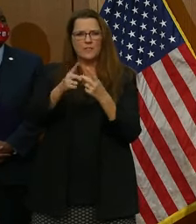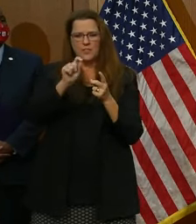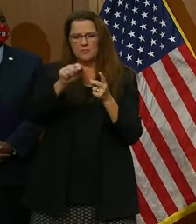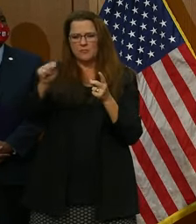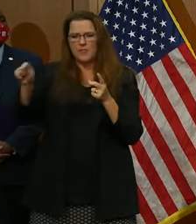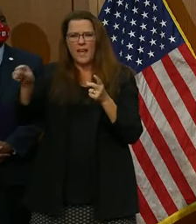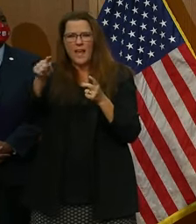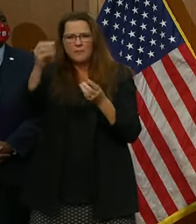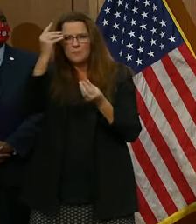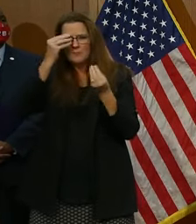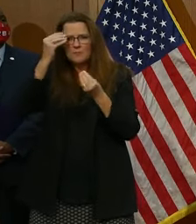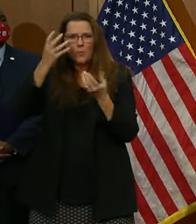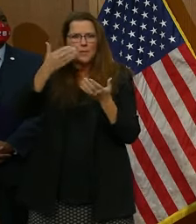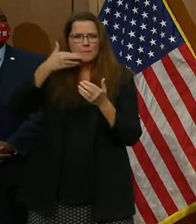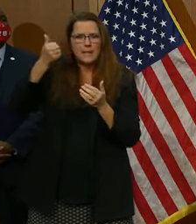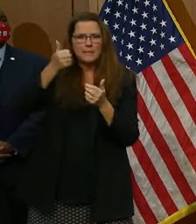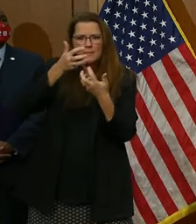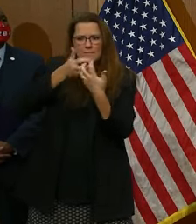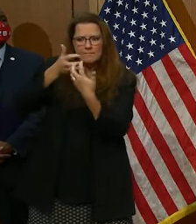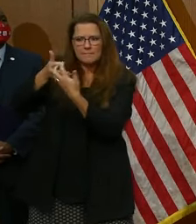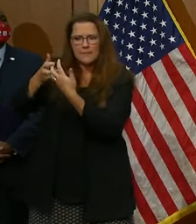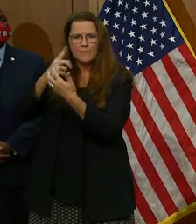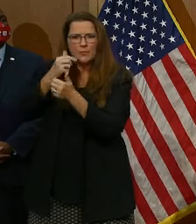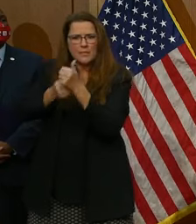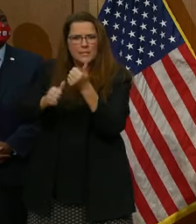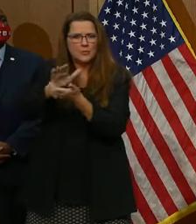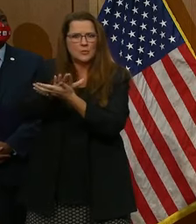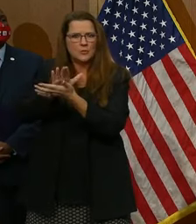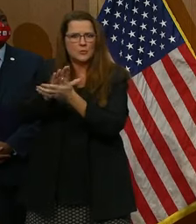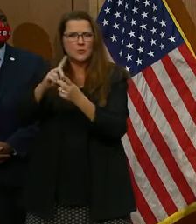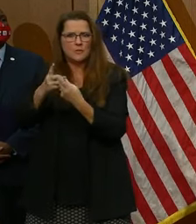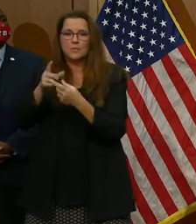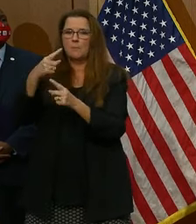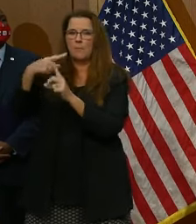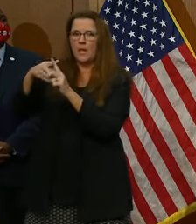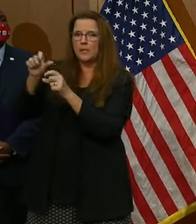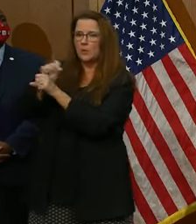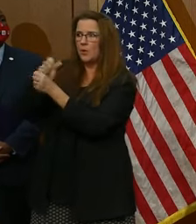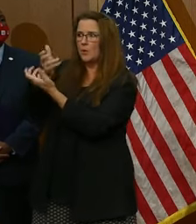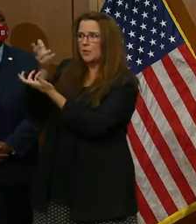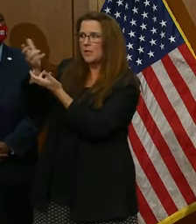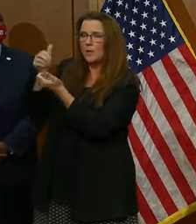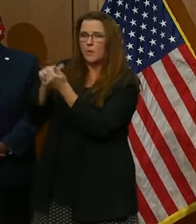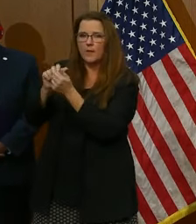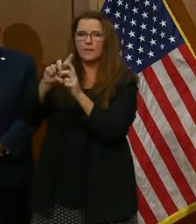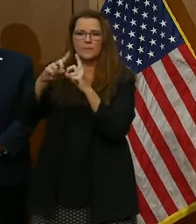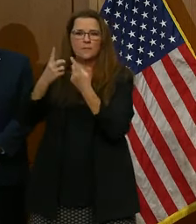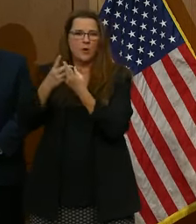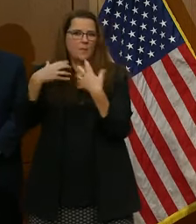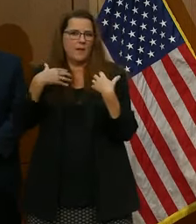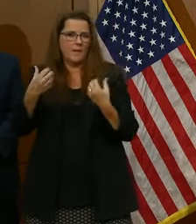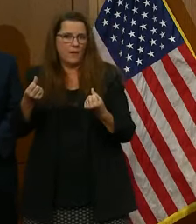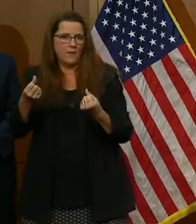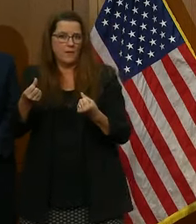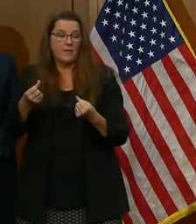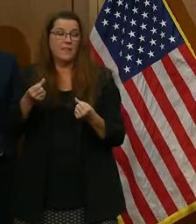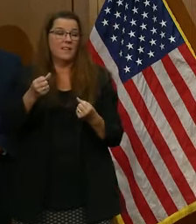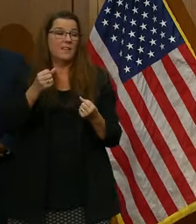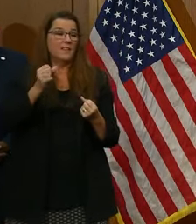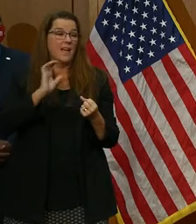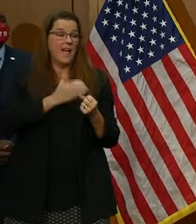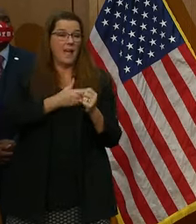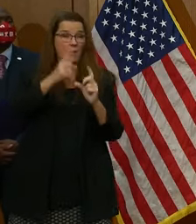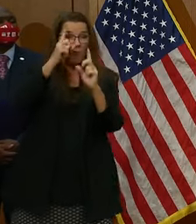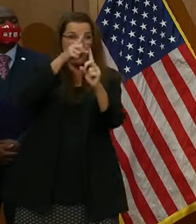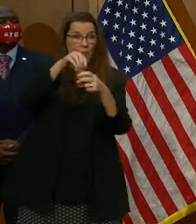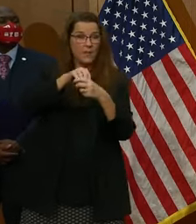working with the local health department. I know all of Virginia shares the goal of getting our children back to school.